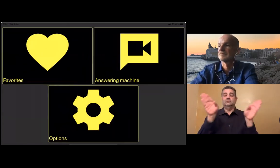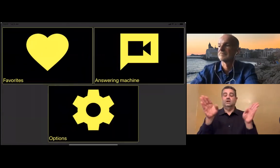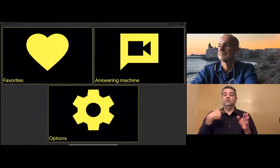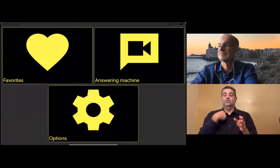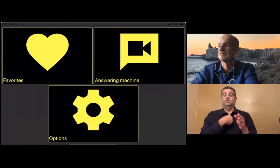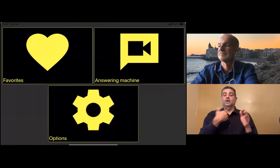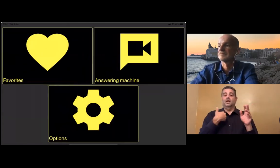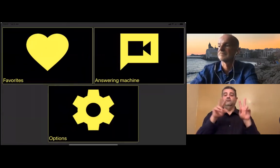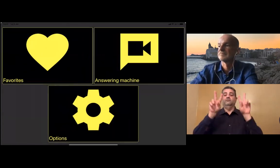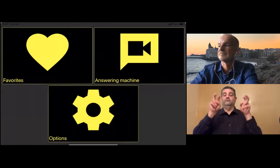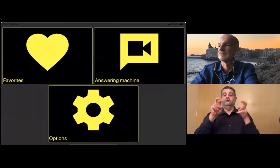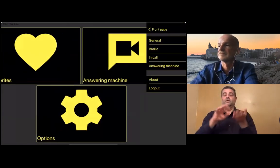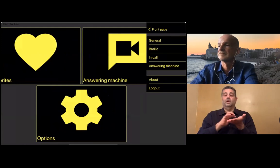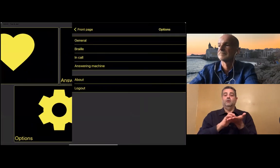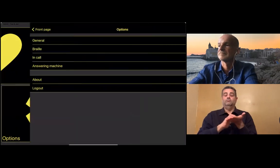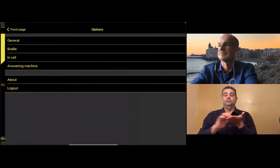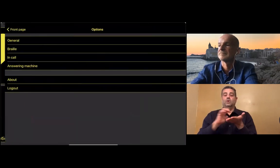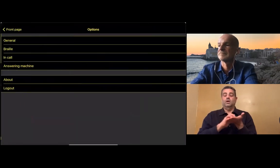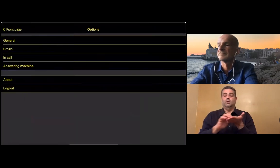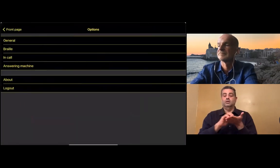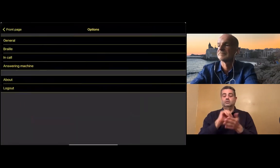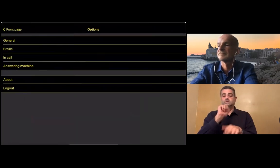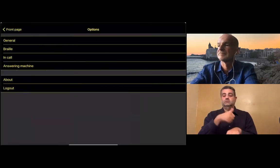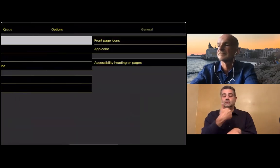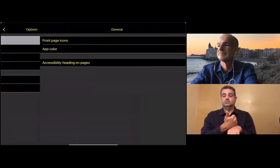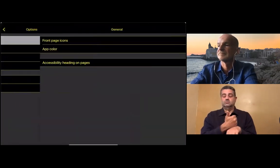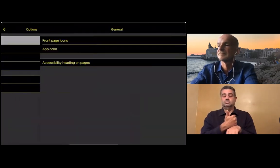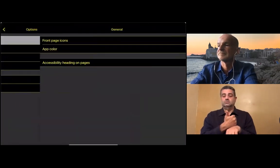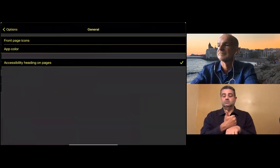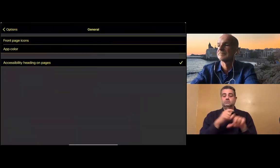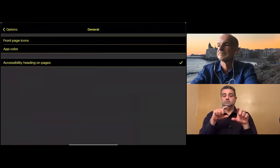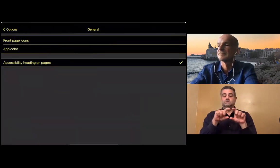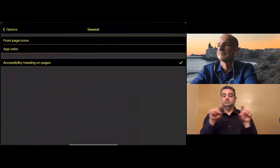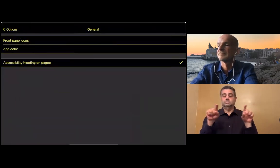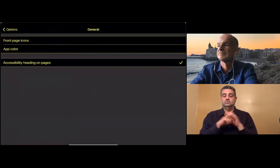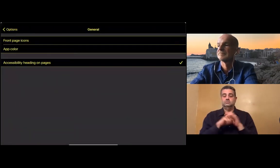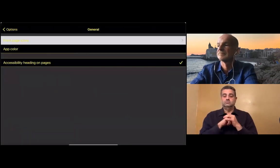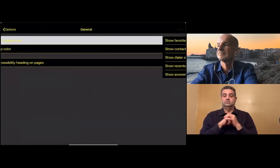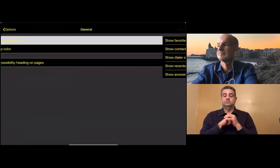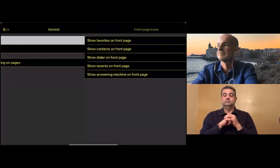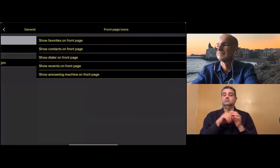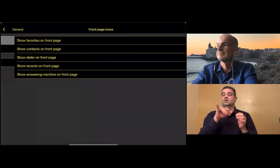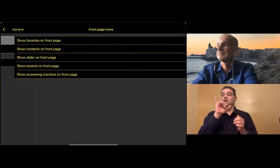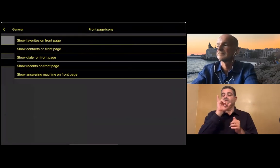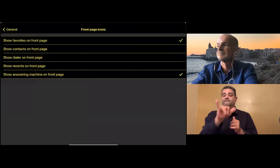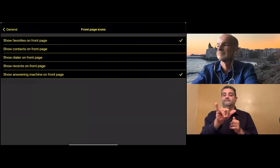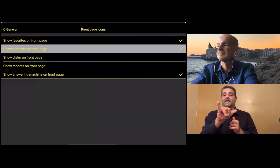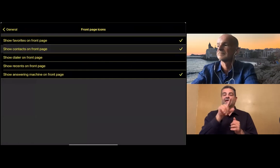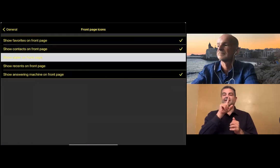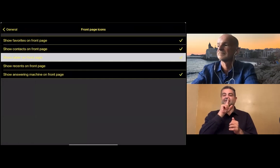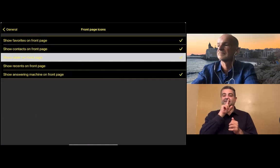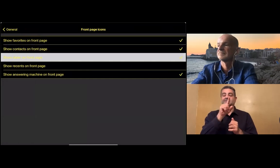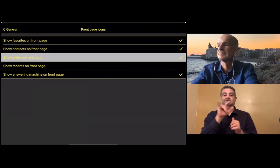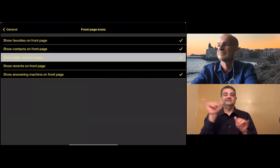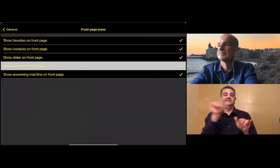If we go back to the top, after general, we have braille. And this